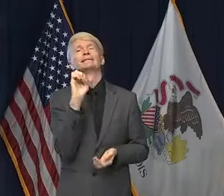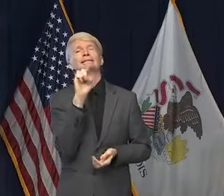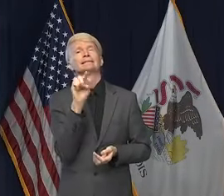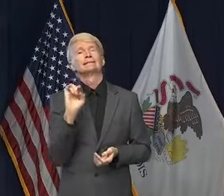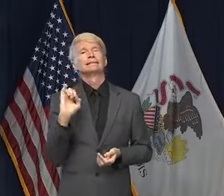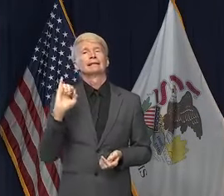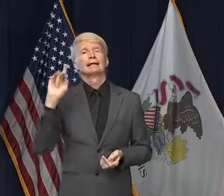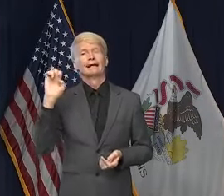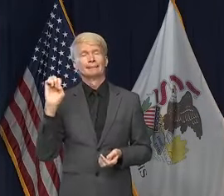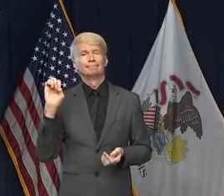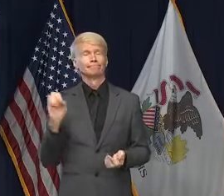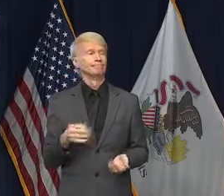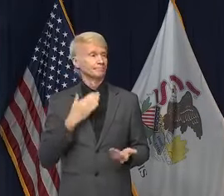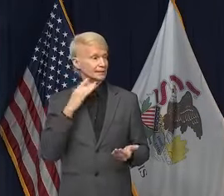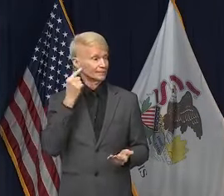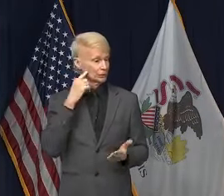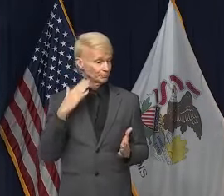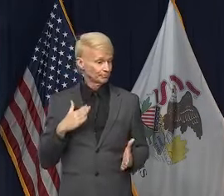Thank you, Governor.